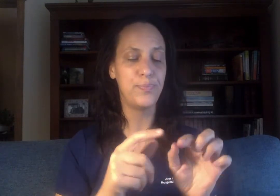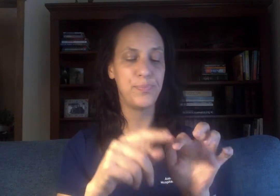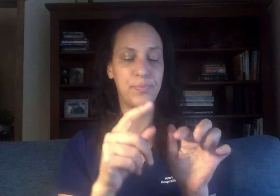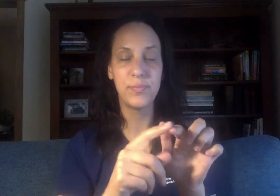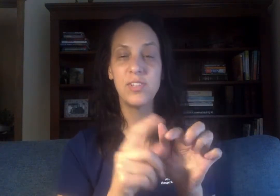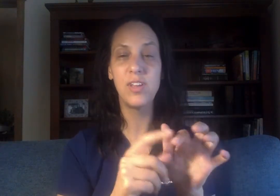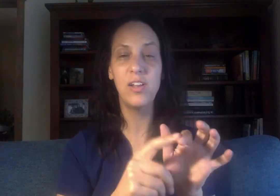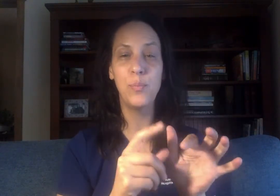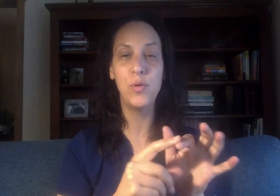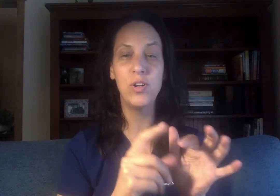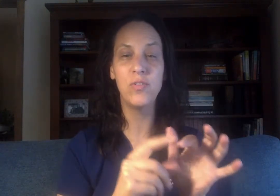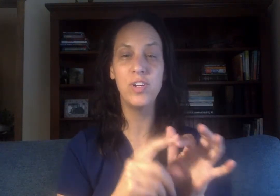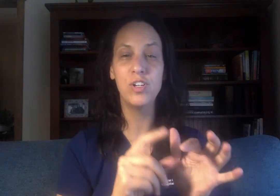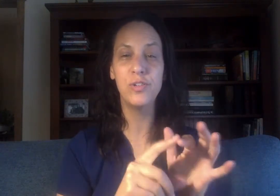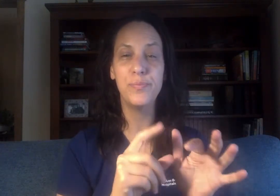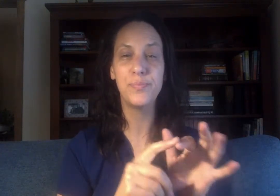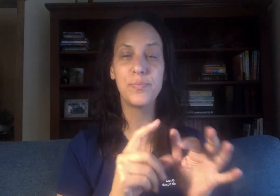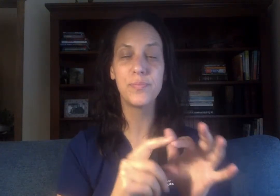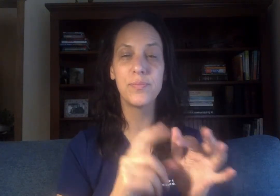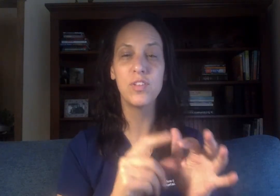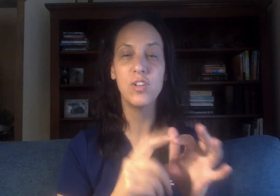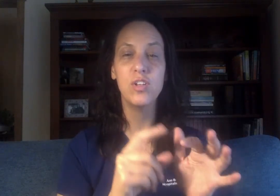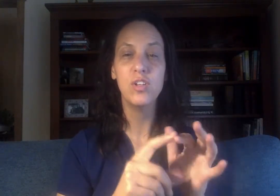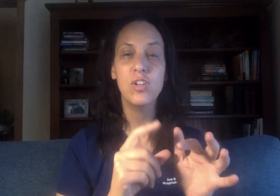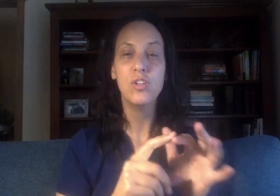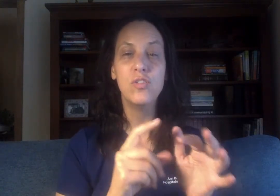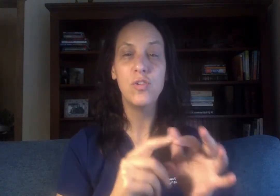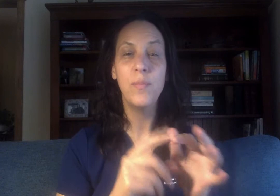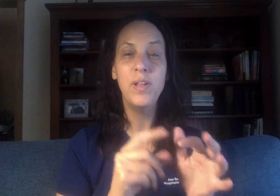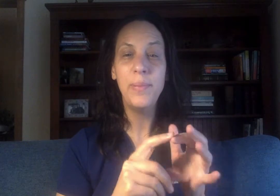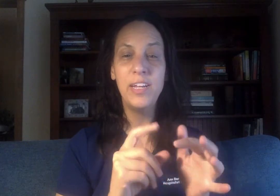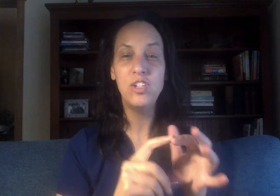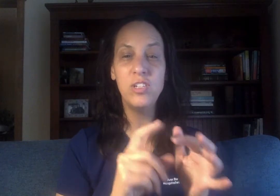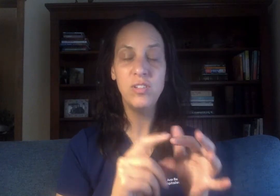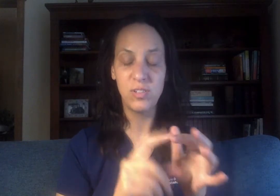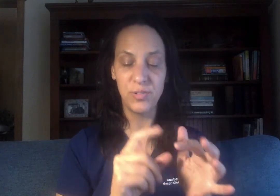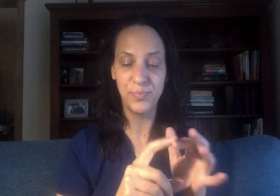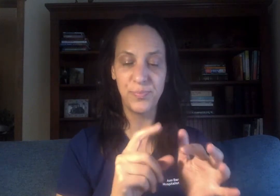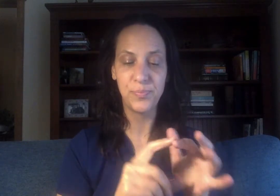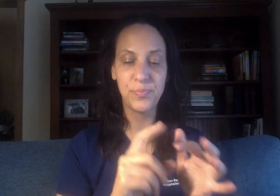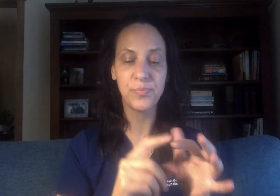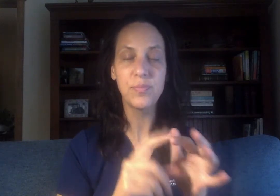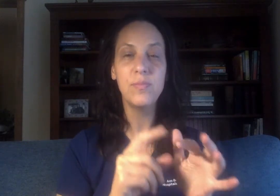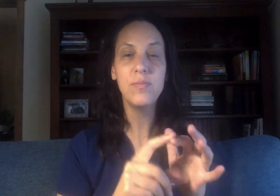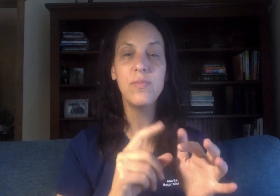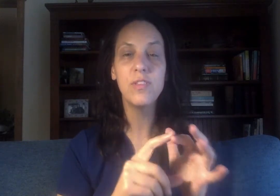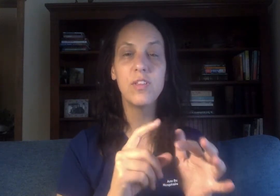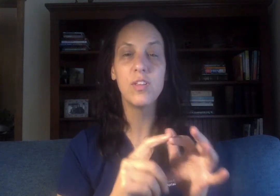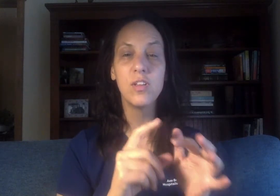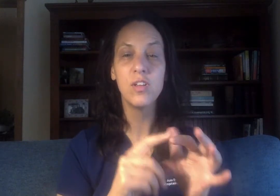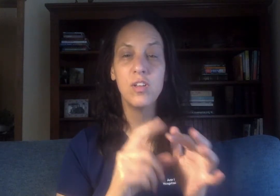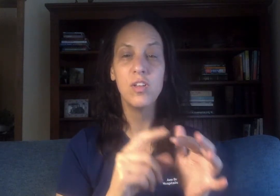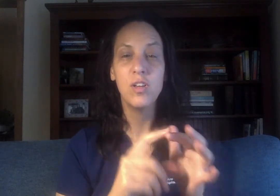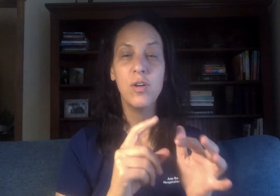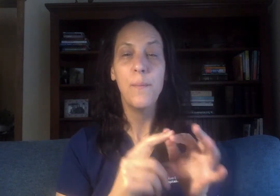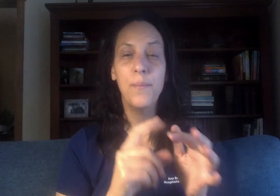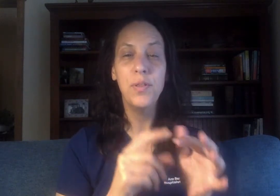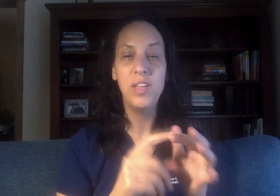Side of the pointer finger. So many patients believe